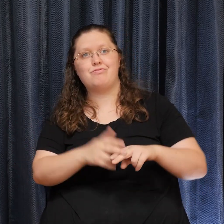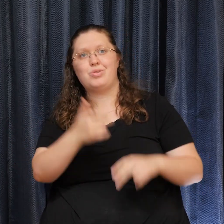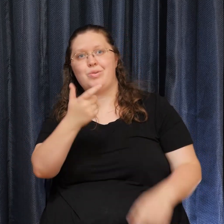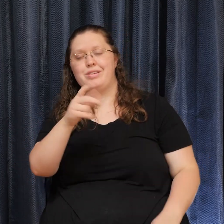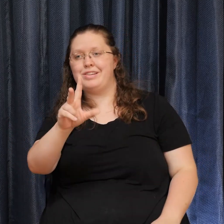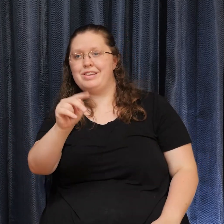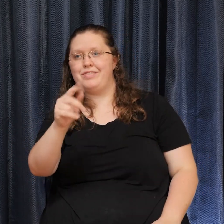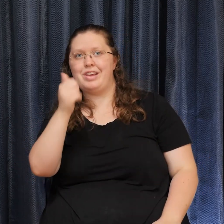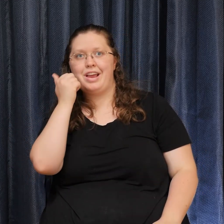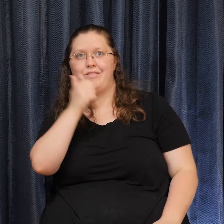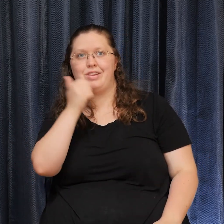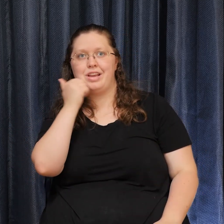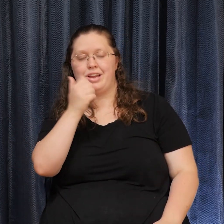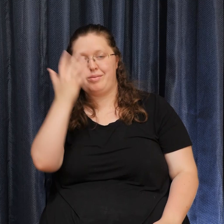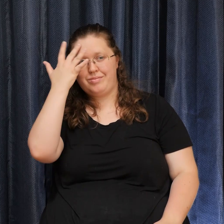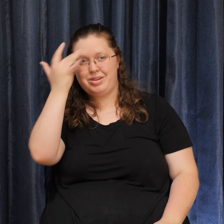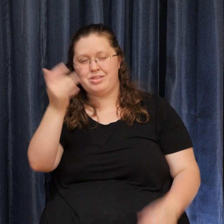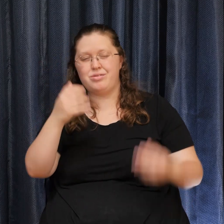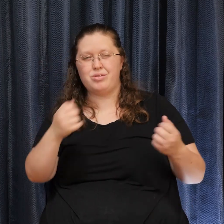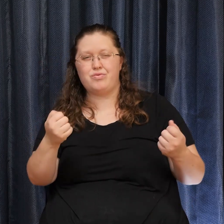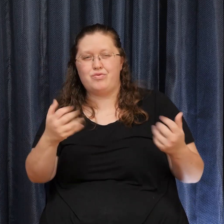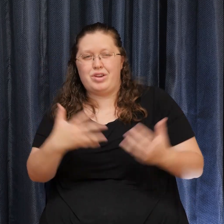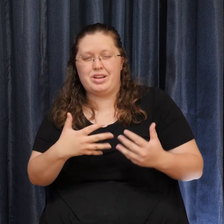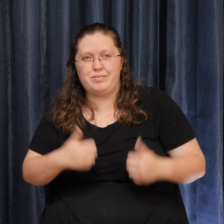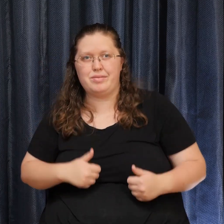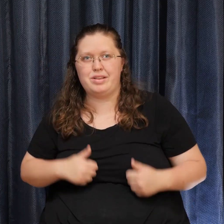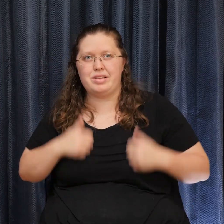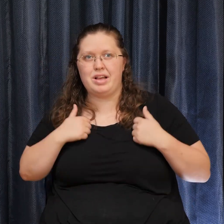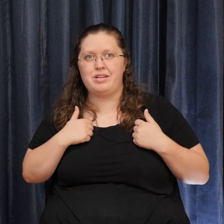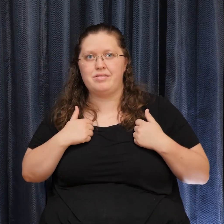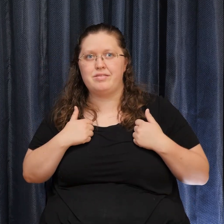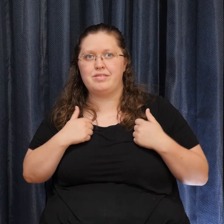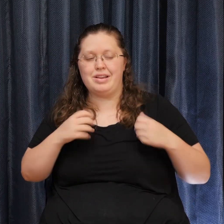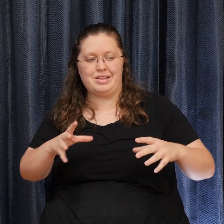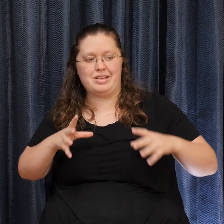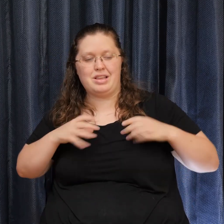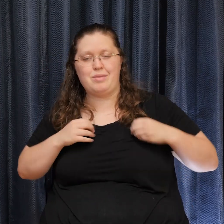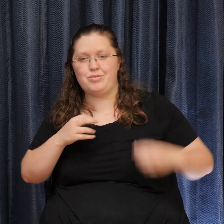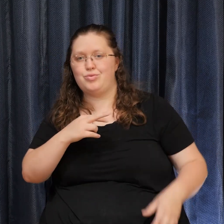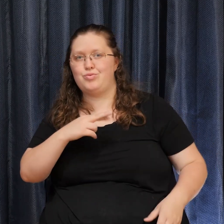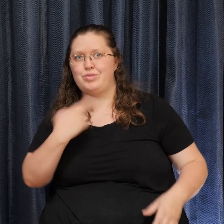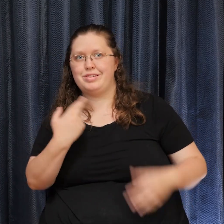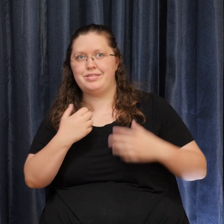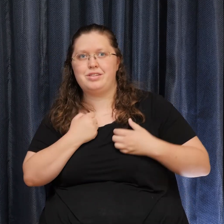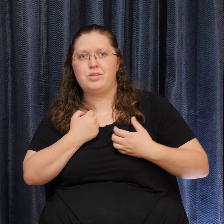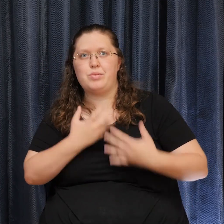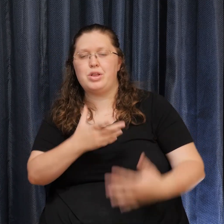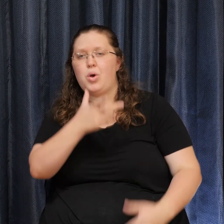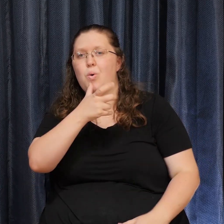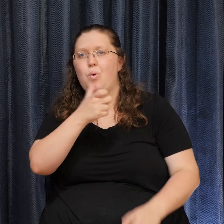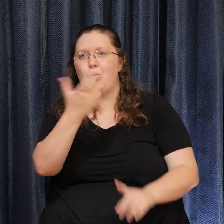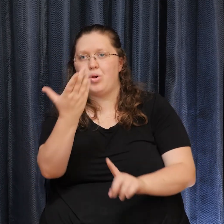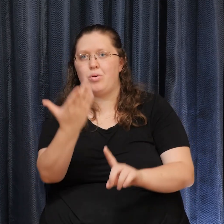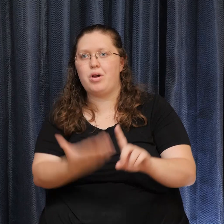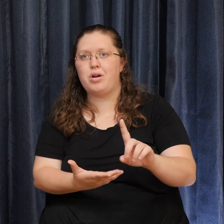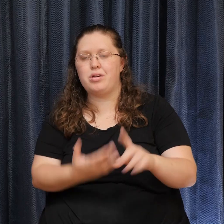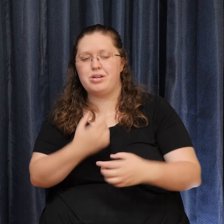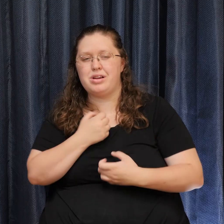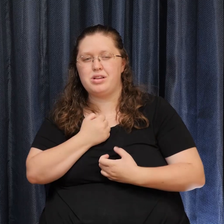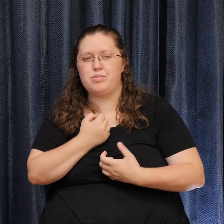To be alive And to take the risk Of expressing Who you are Expressing what you are Is taking